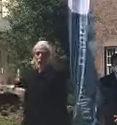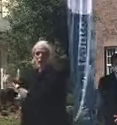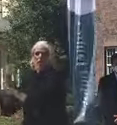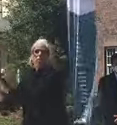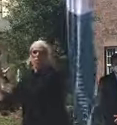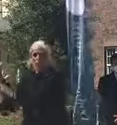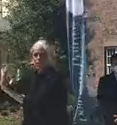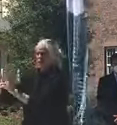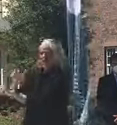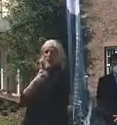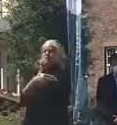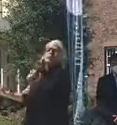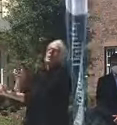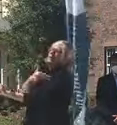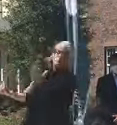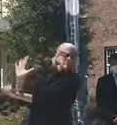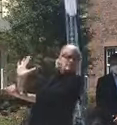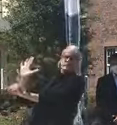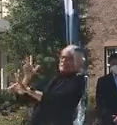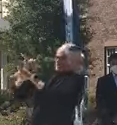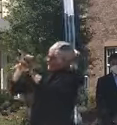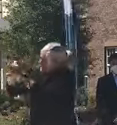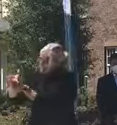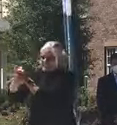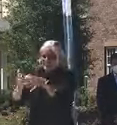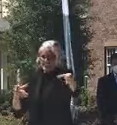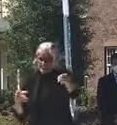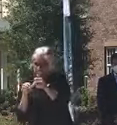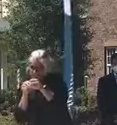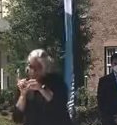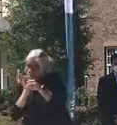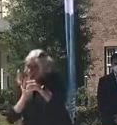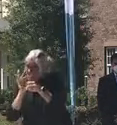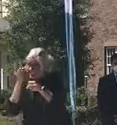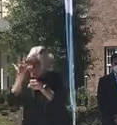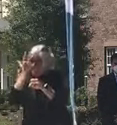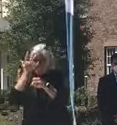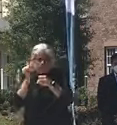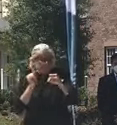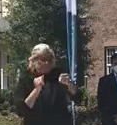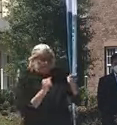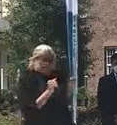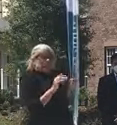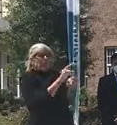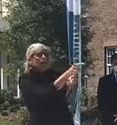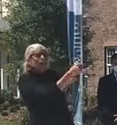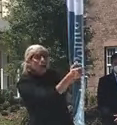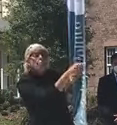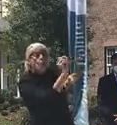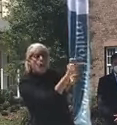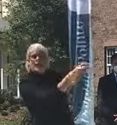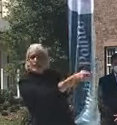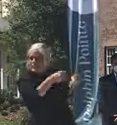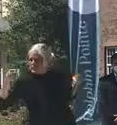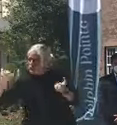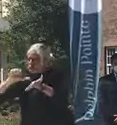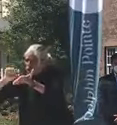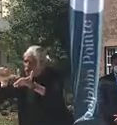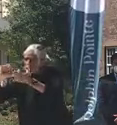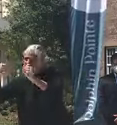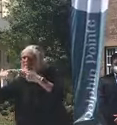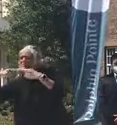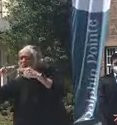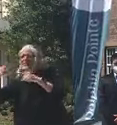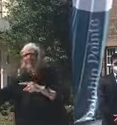that they're not sending people who may still be ill back there. So I think that that's something that's been very, very good in terms